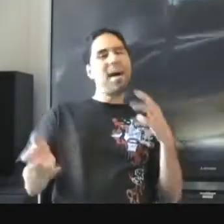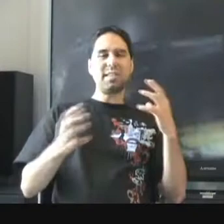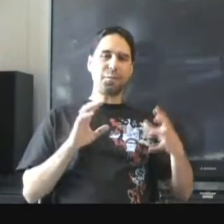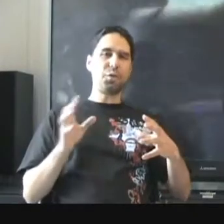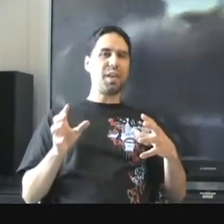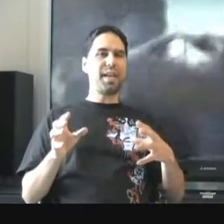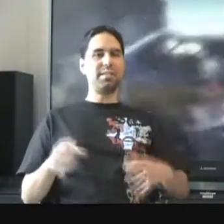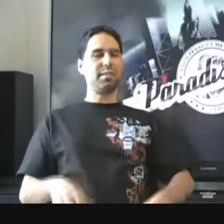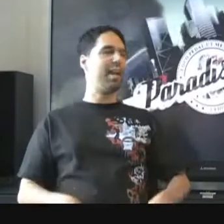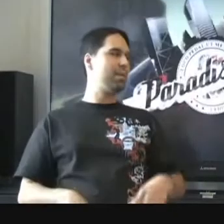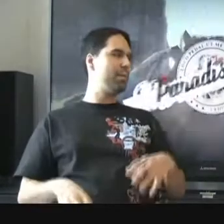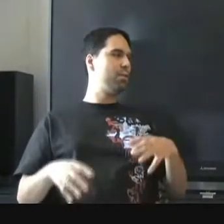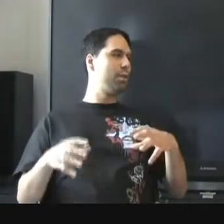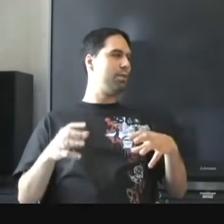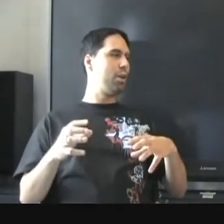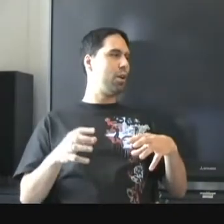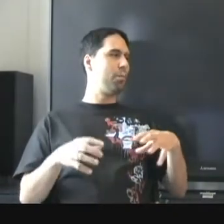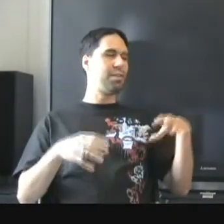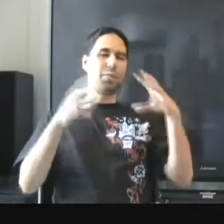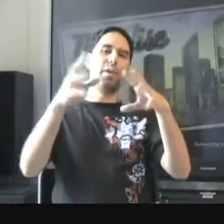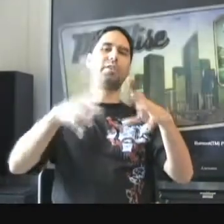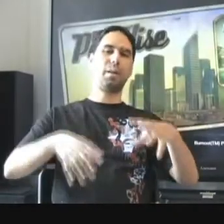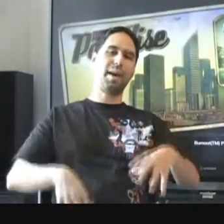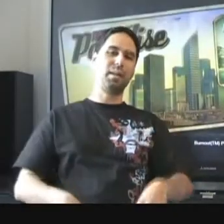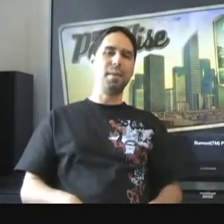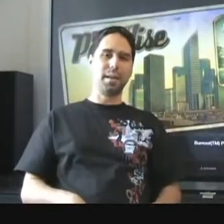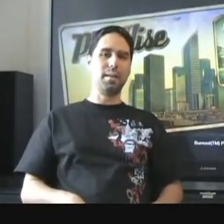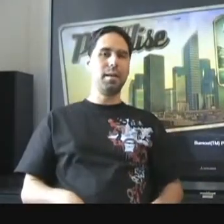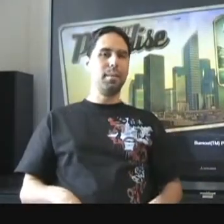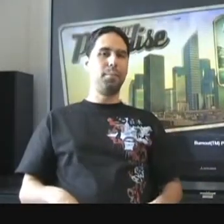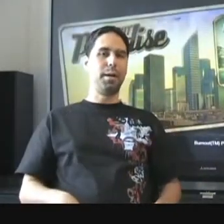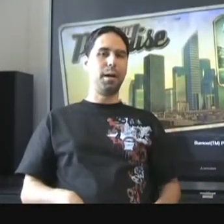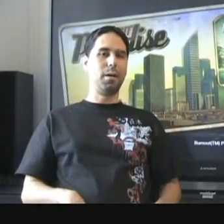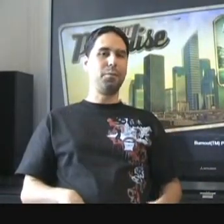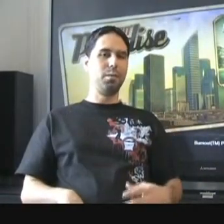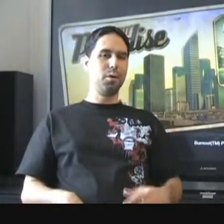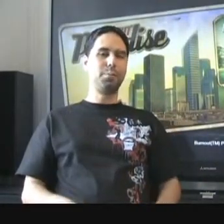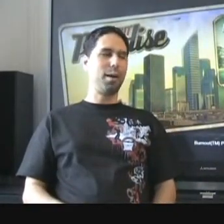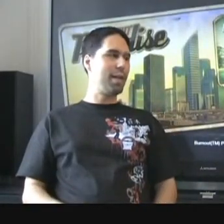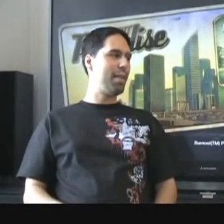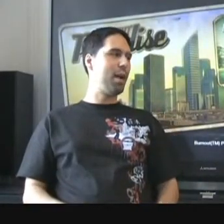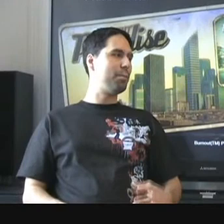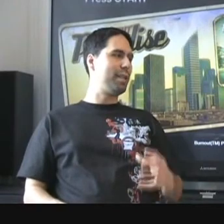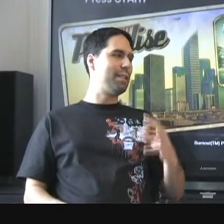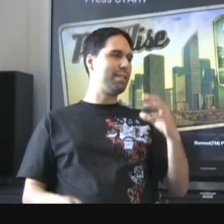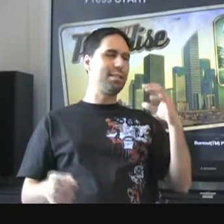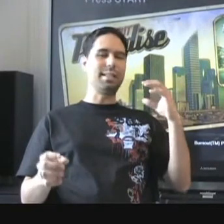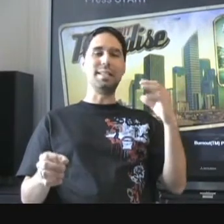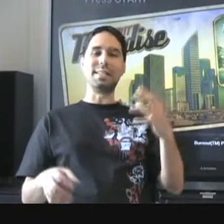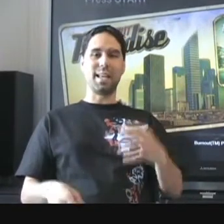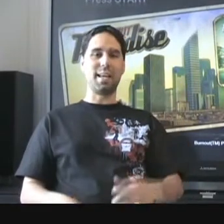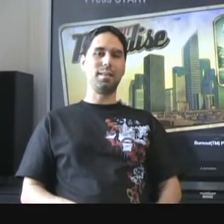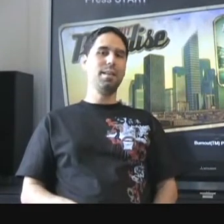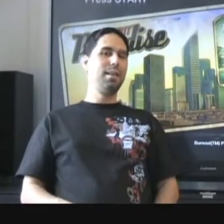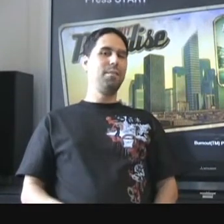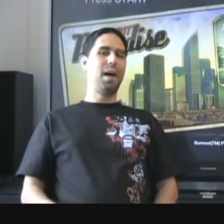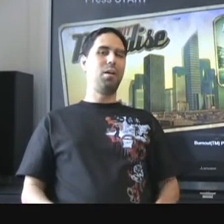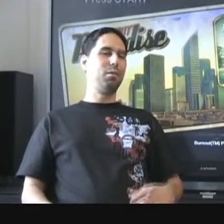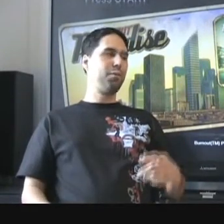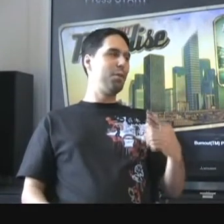might just say a few things, so you're not going to be doing, you know, the stuff we're going talk about in a minute, but, uh, for the most part, yeah, that update is just insane. Now, for